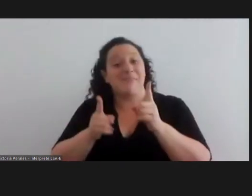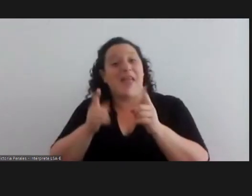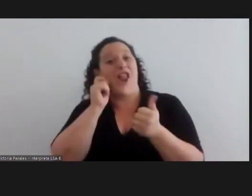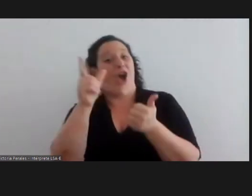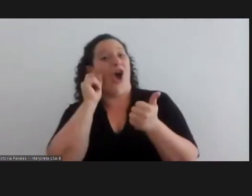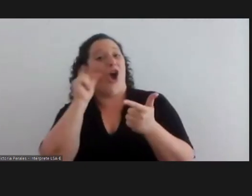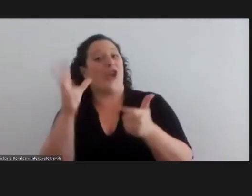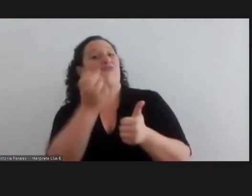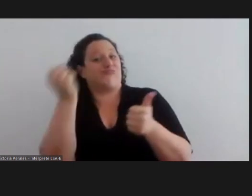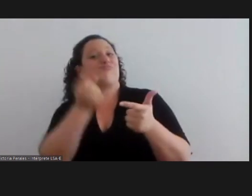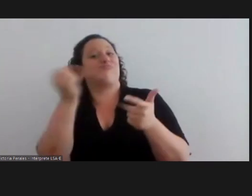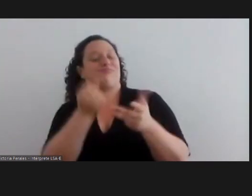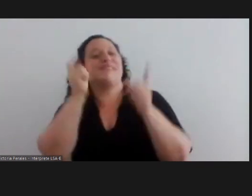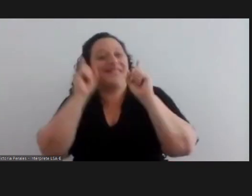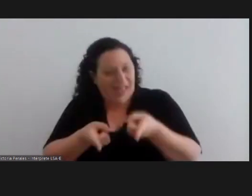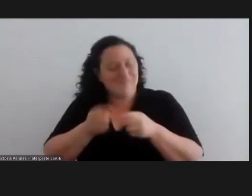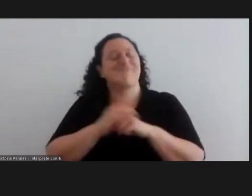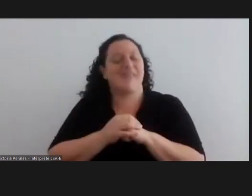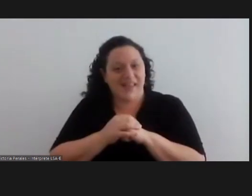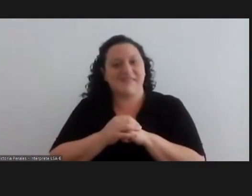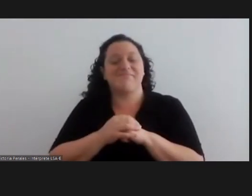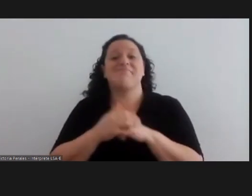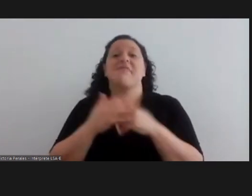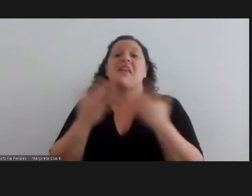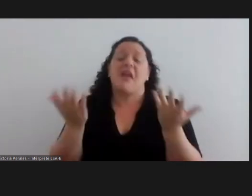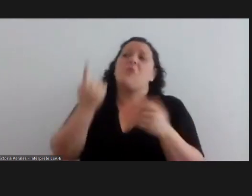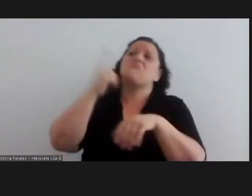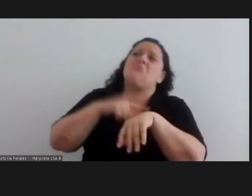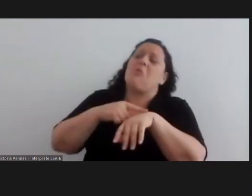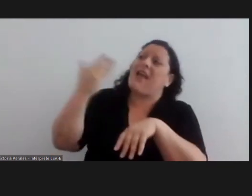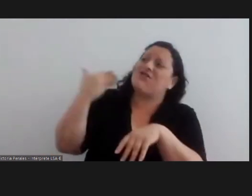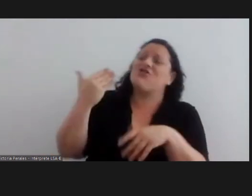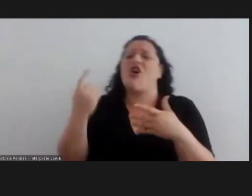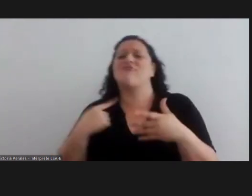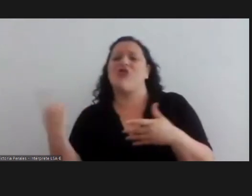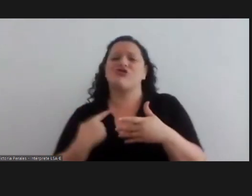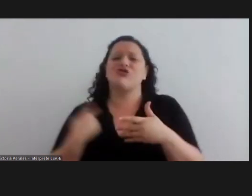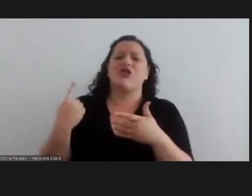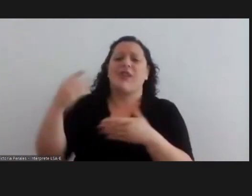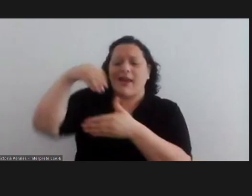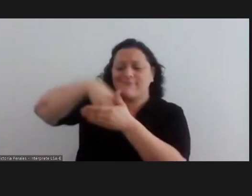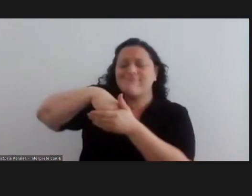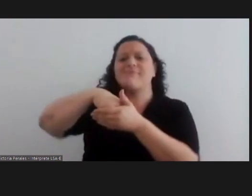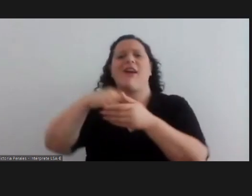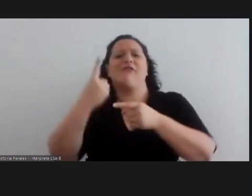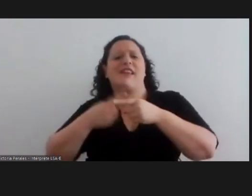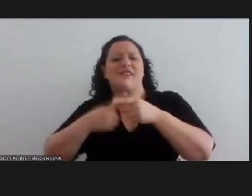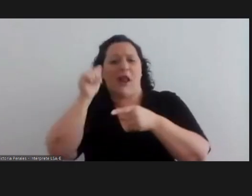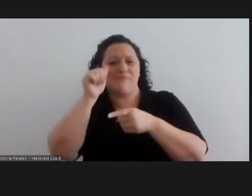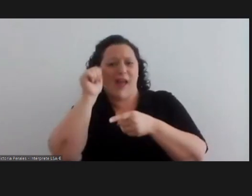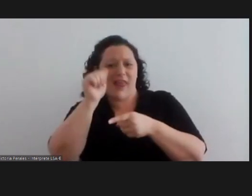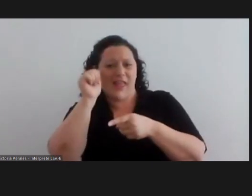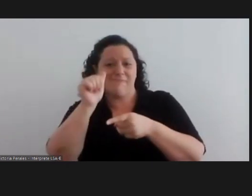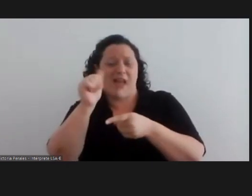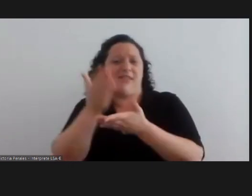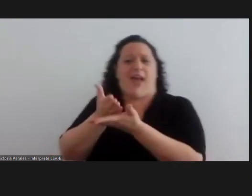was uh down this road and at some point we were uh part of course